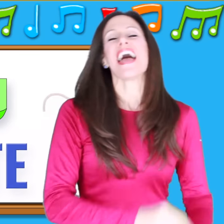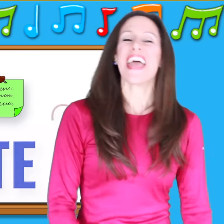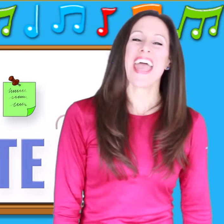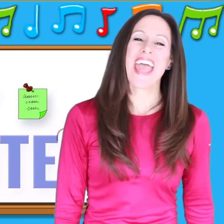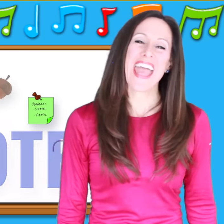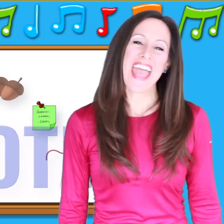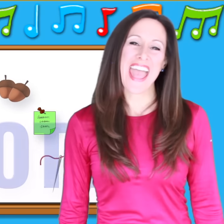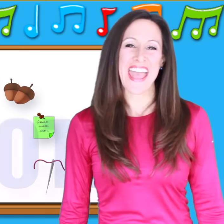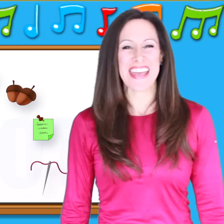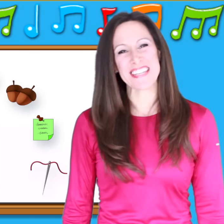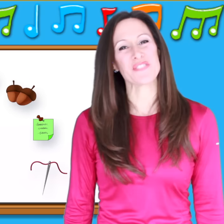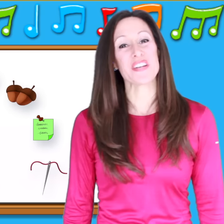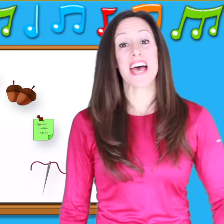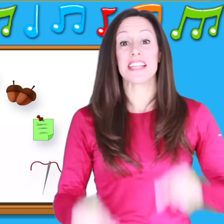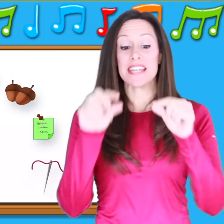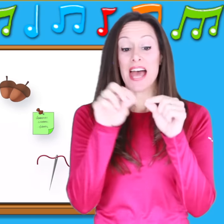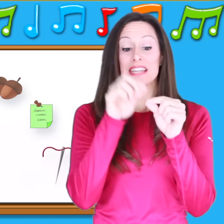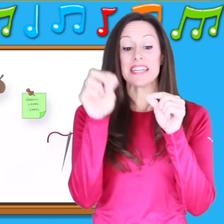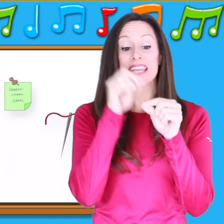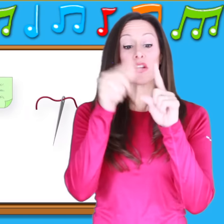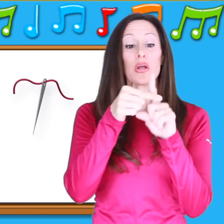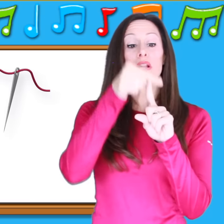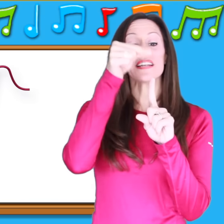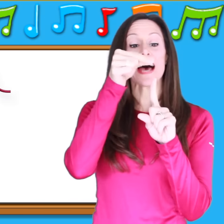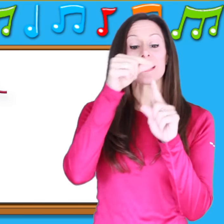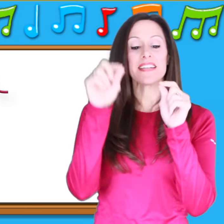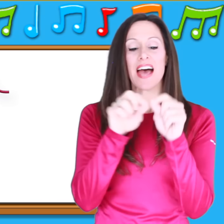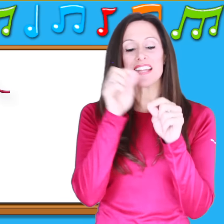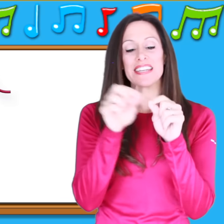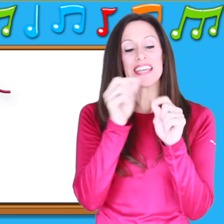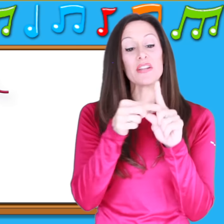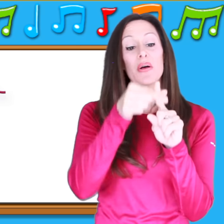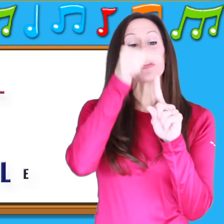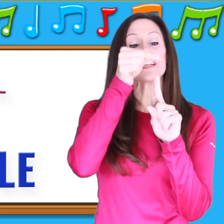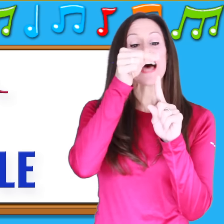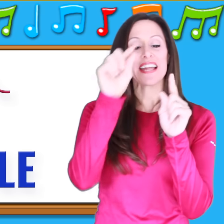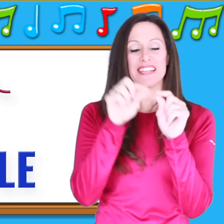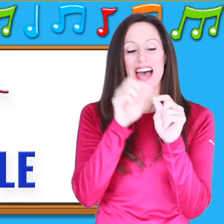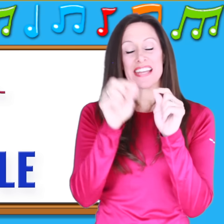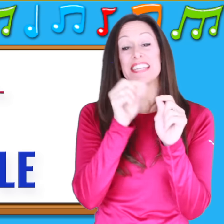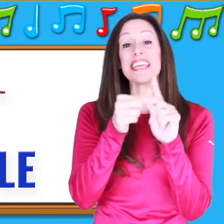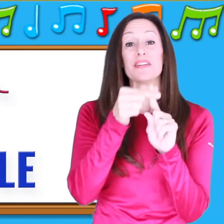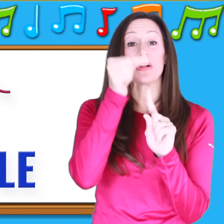N is for n-needle, n-needle, n-needle